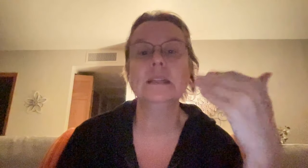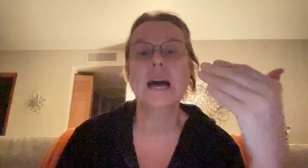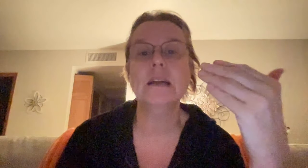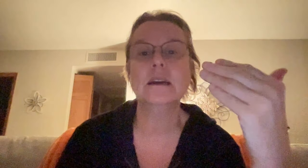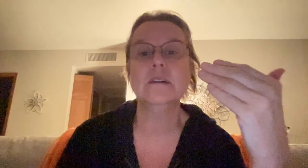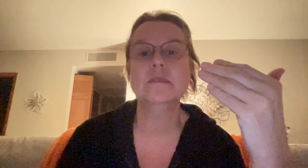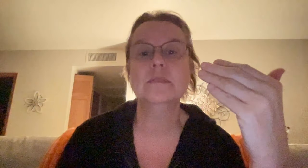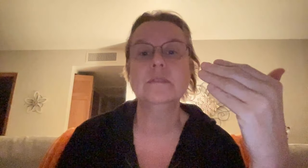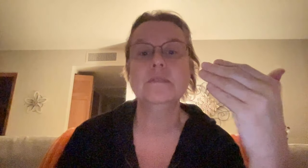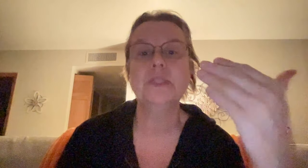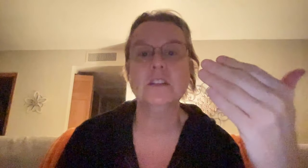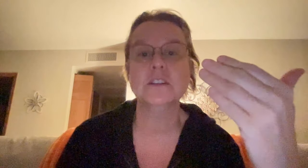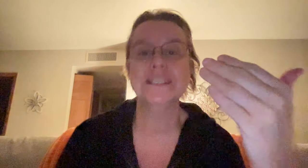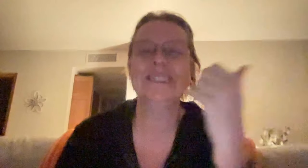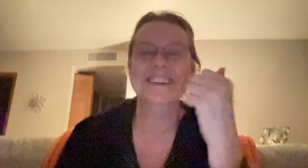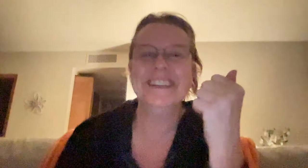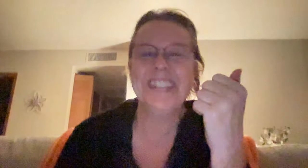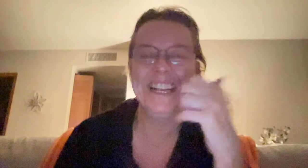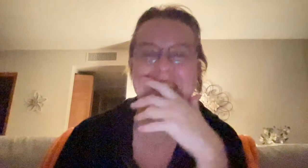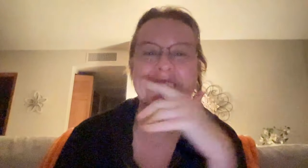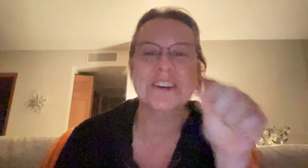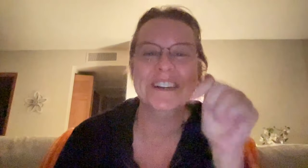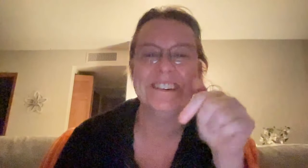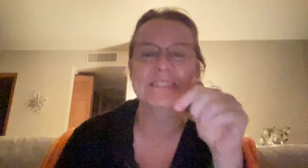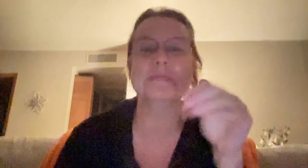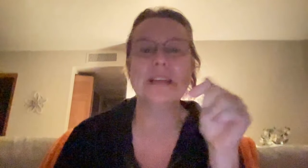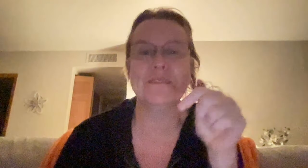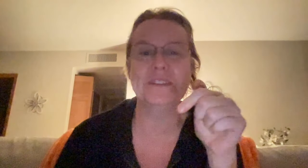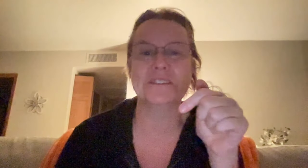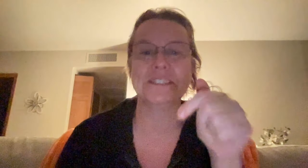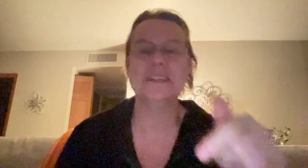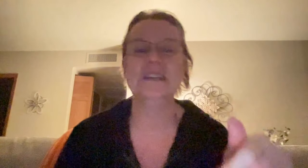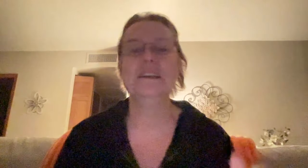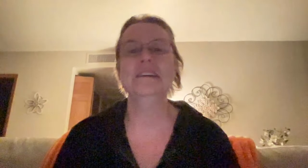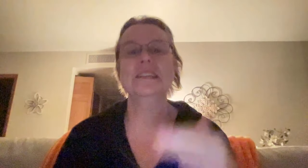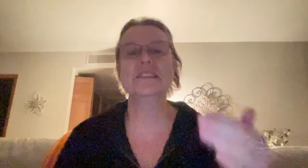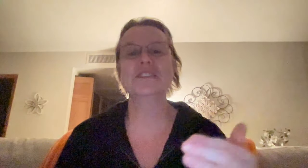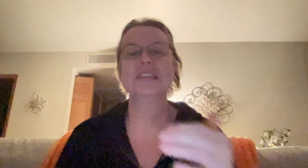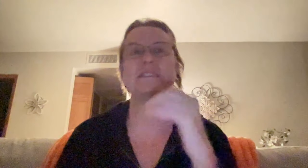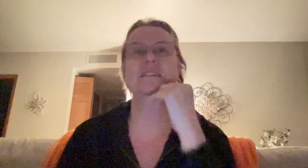a lot of feelers here. There's gonna be a lot of feelers here in this channel.